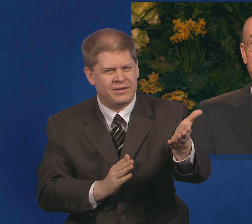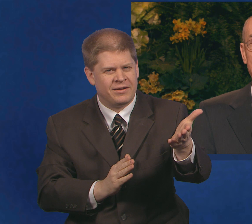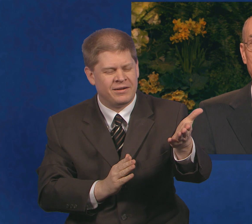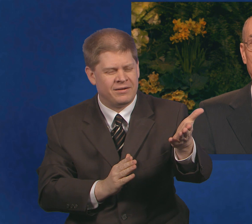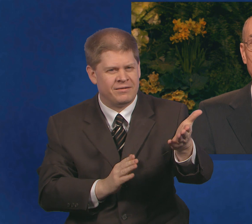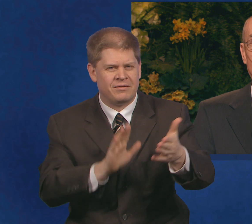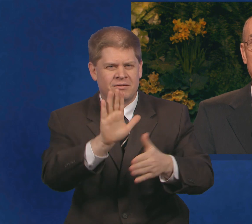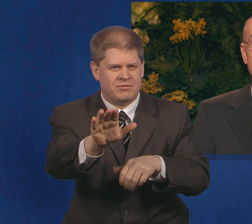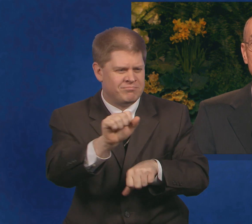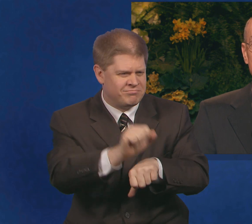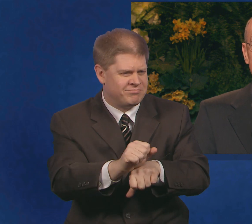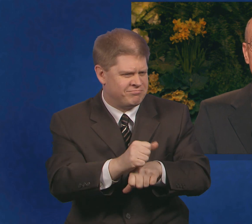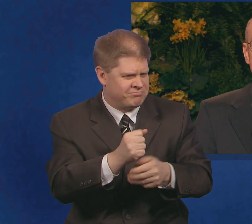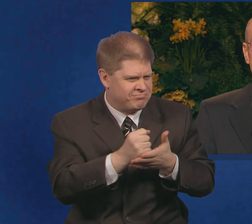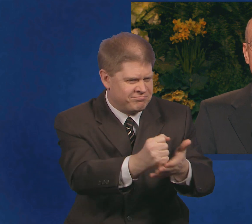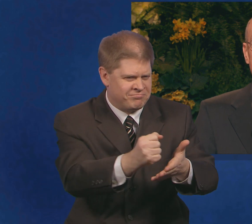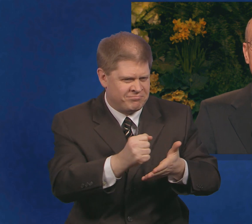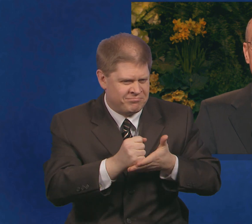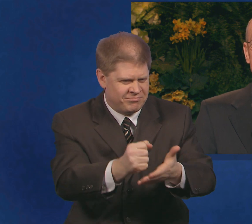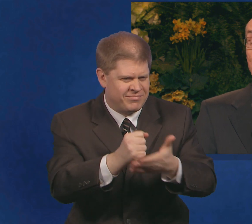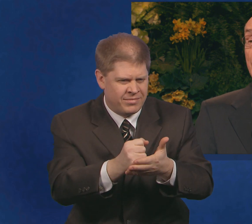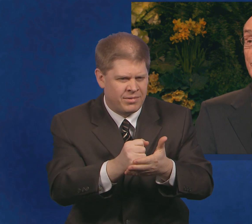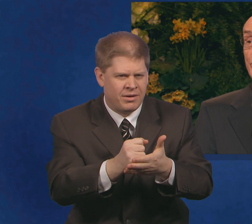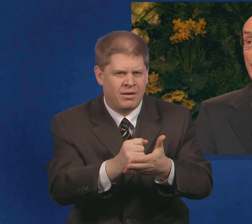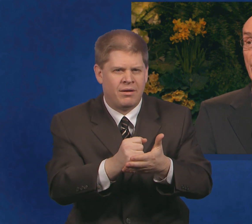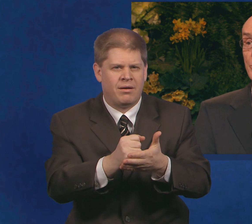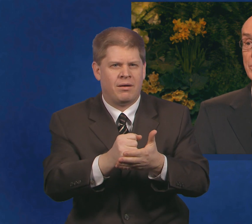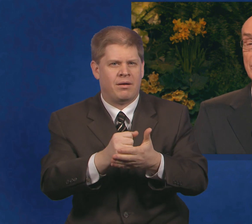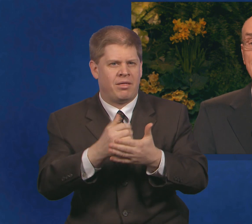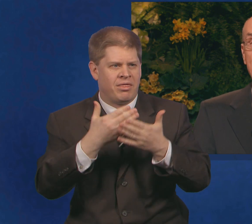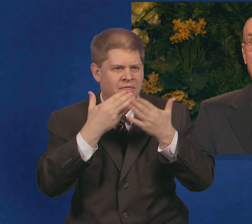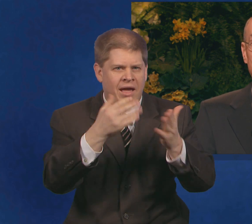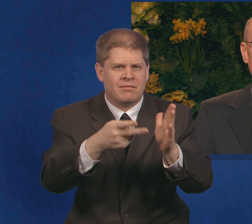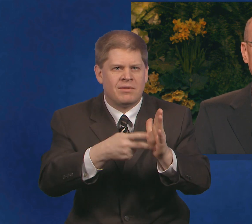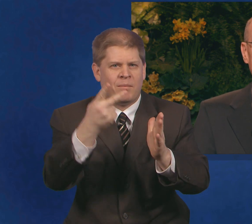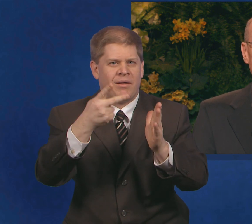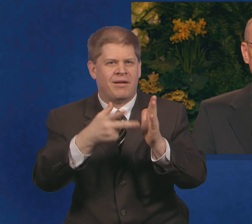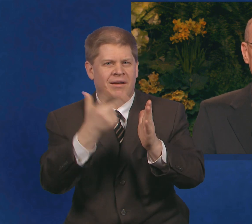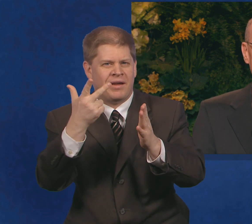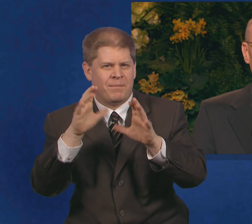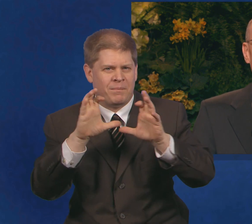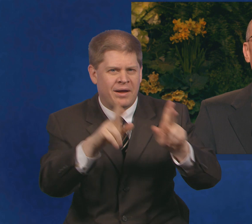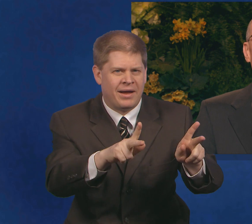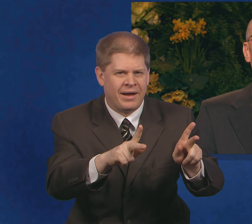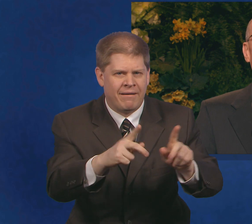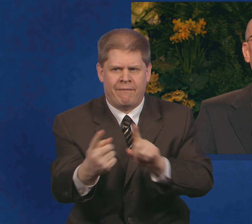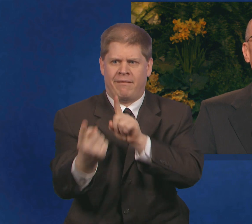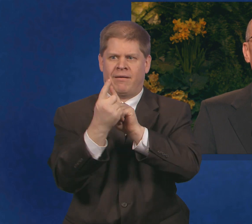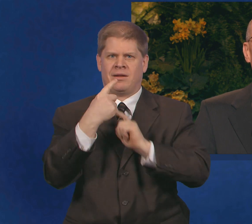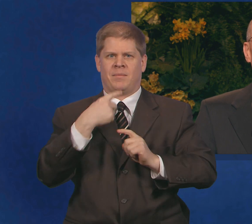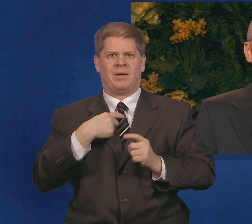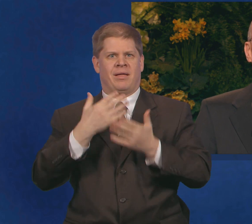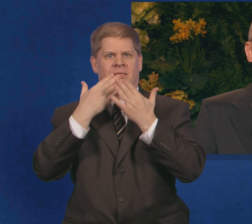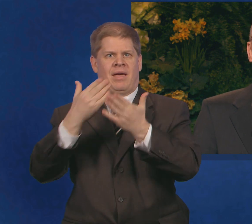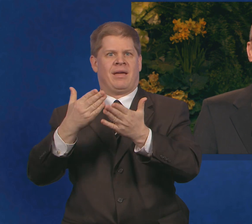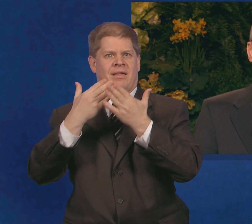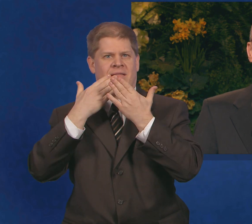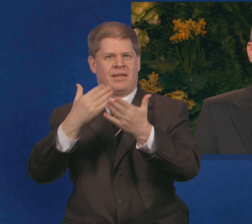your bread upon the water in service, and the people you helped have tried to give me a loaf